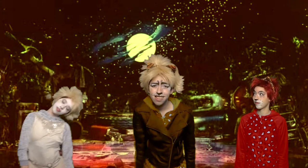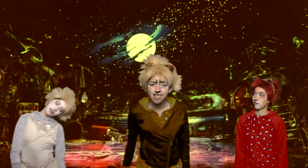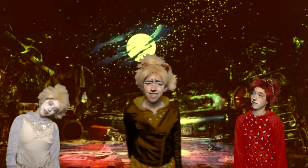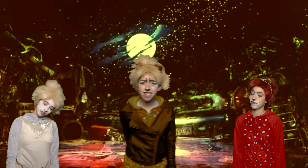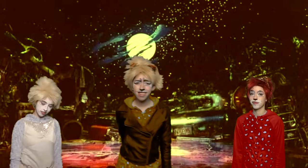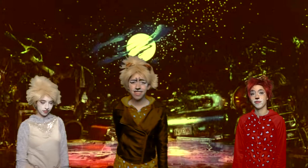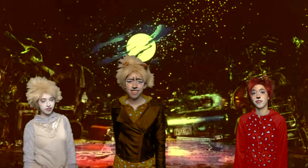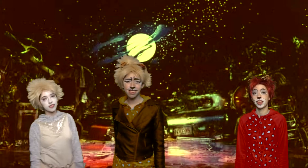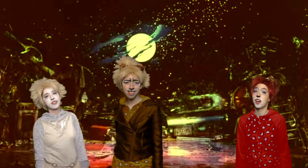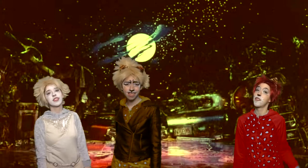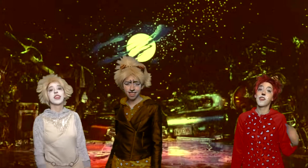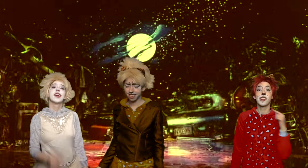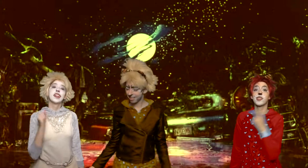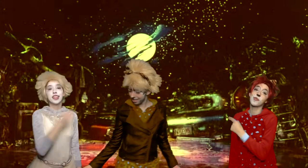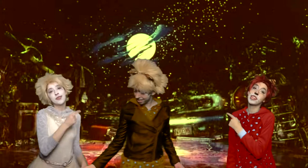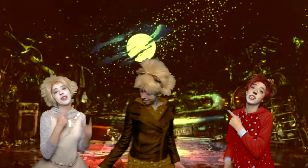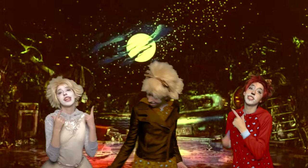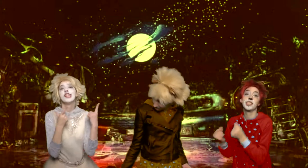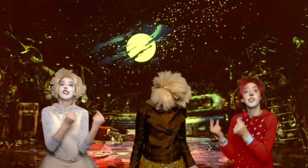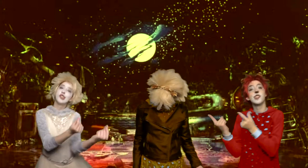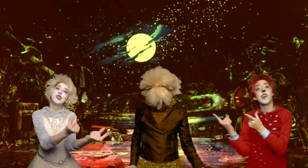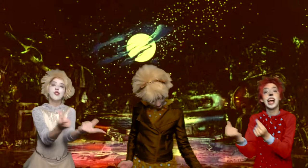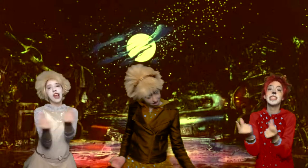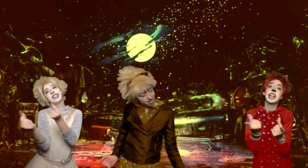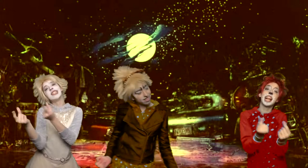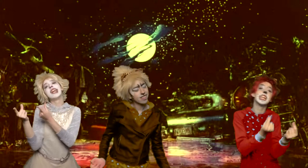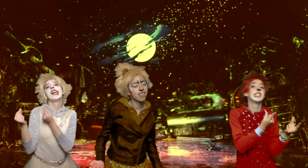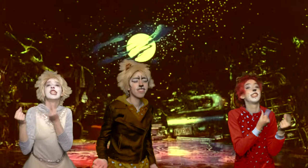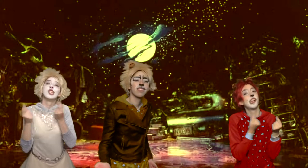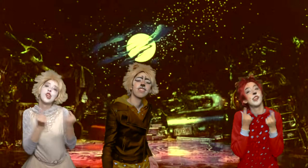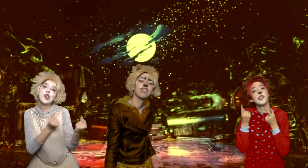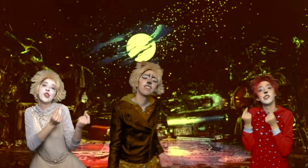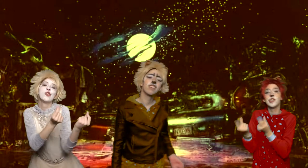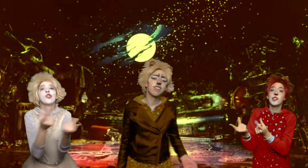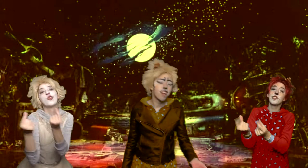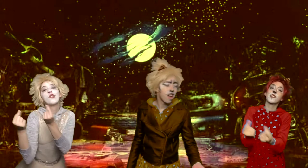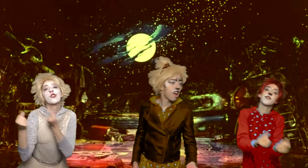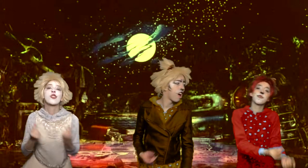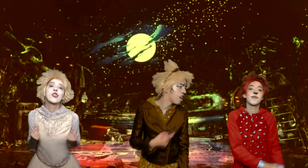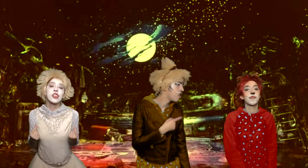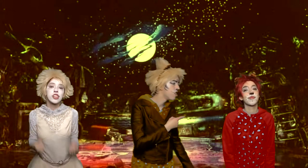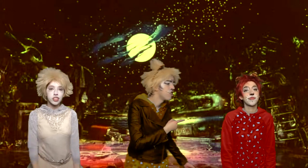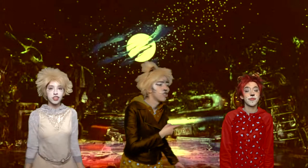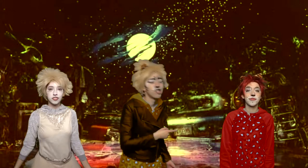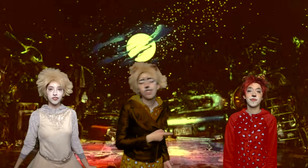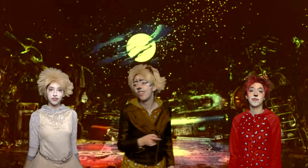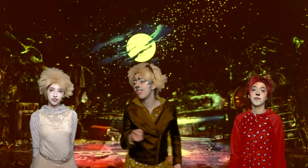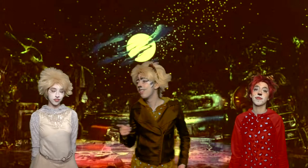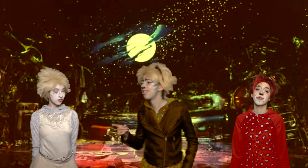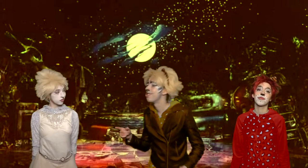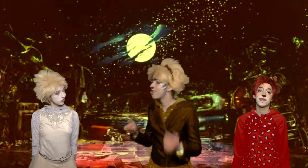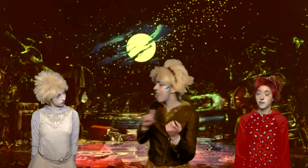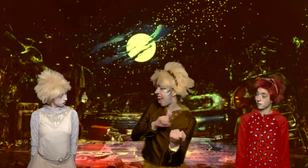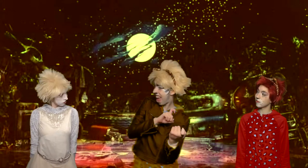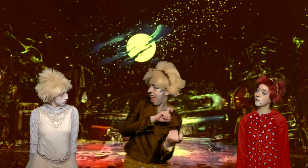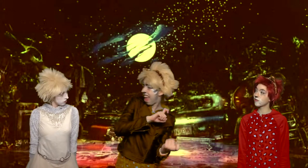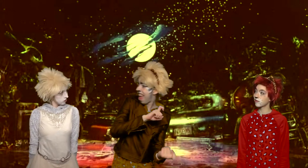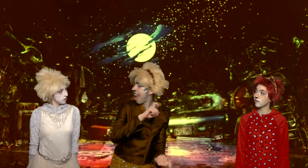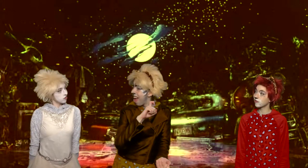For he will do as he do do And there's no doing anything about it